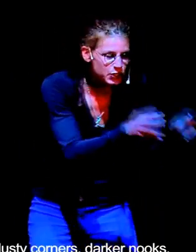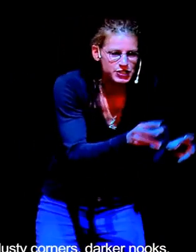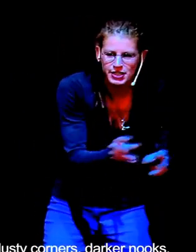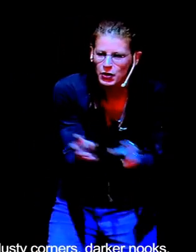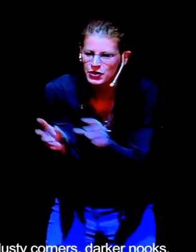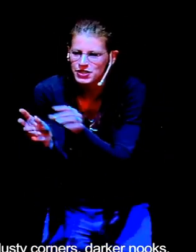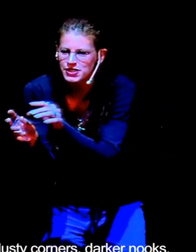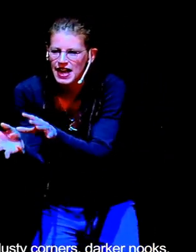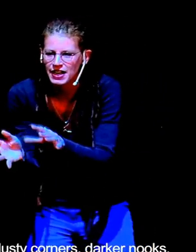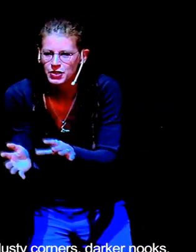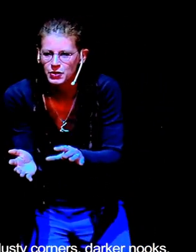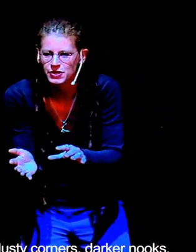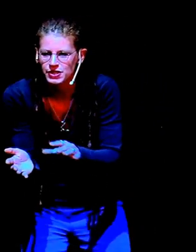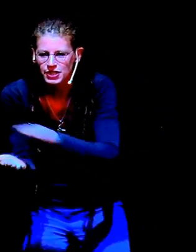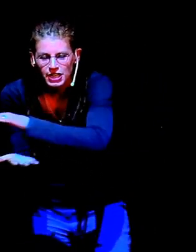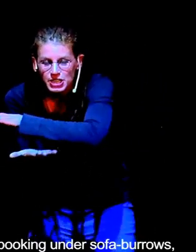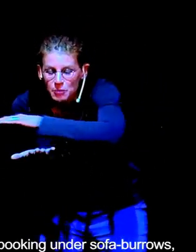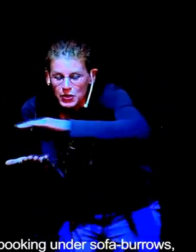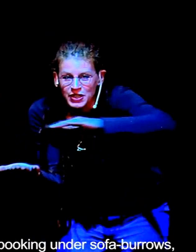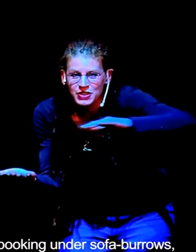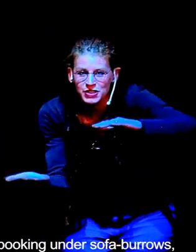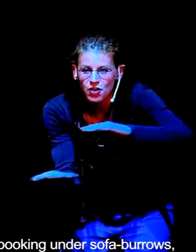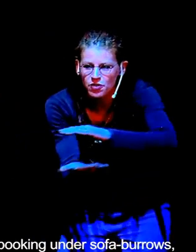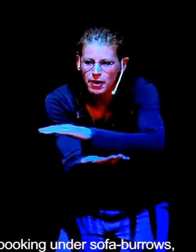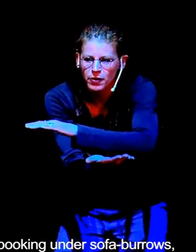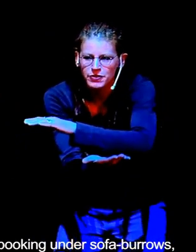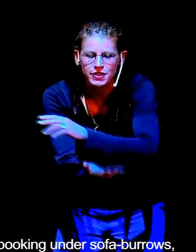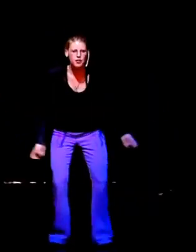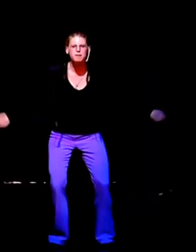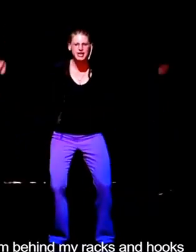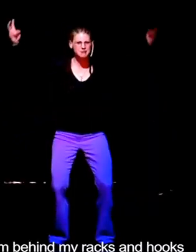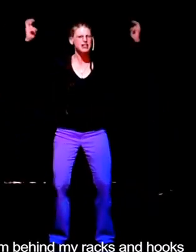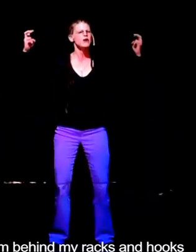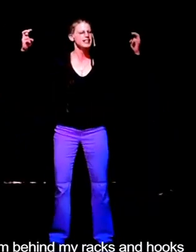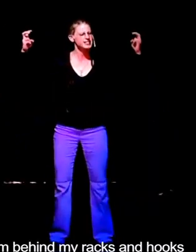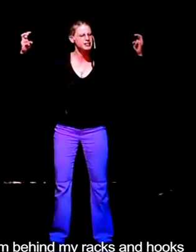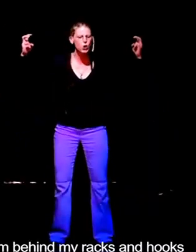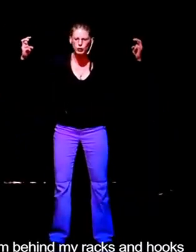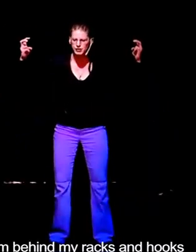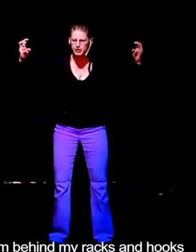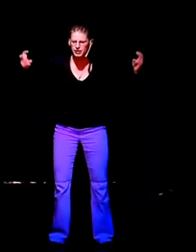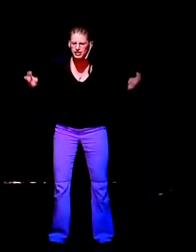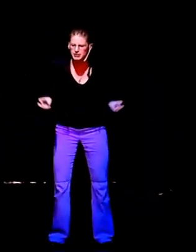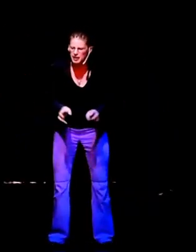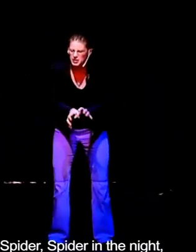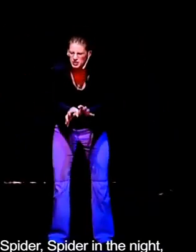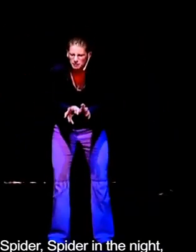dusty corners, dark nooks, Spooking under sulfur barrels, from behind my racks and hooks, Spider,